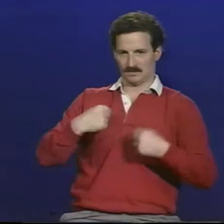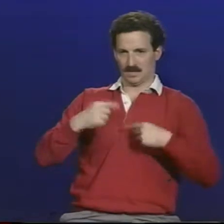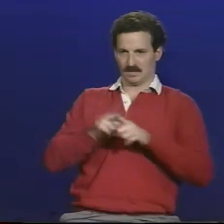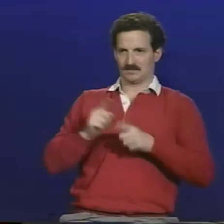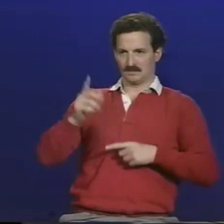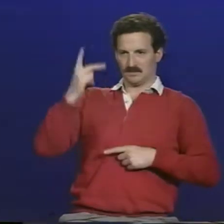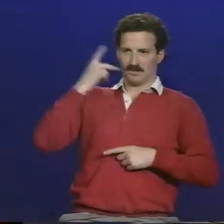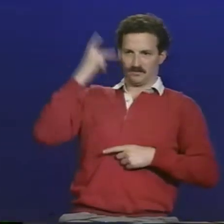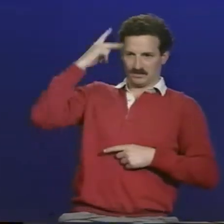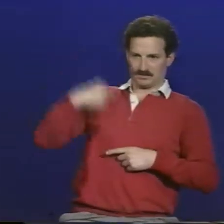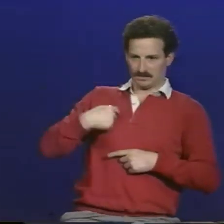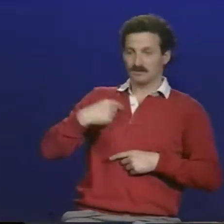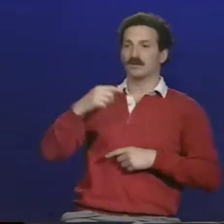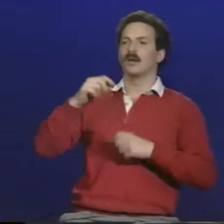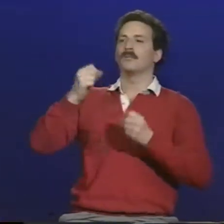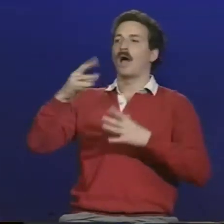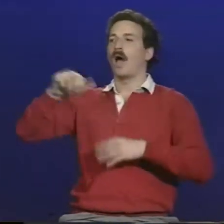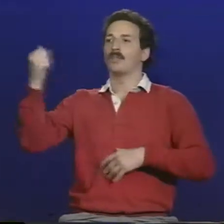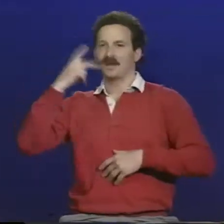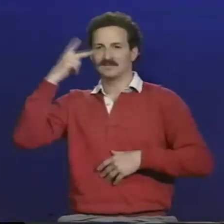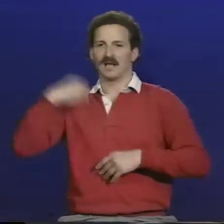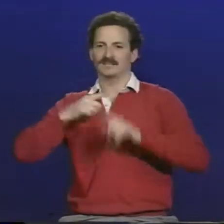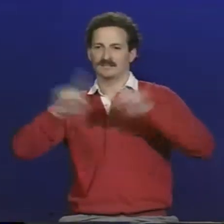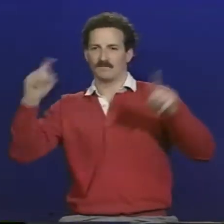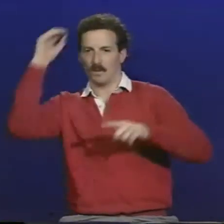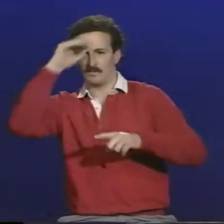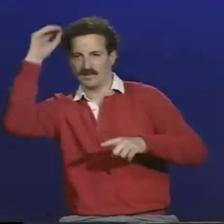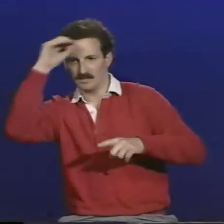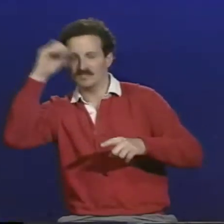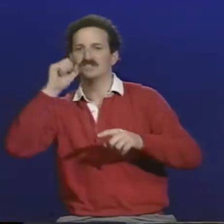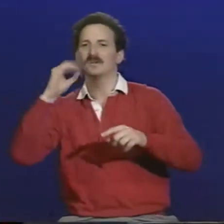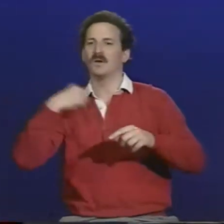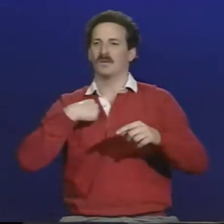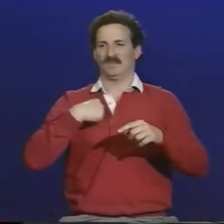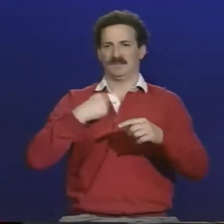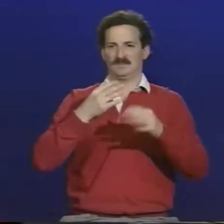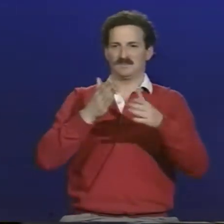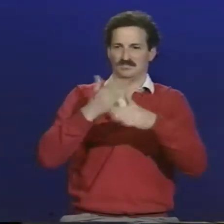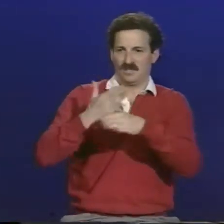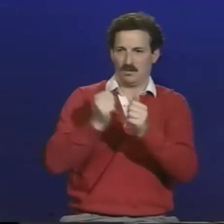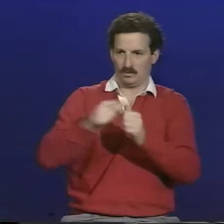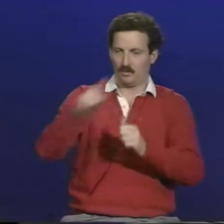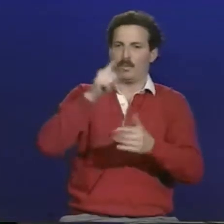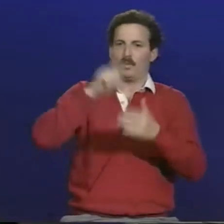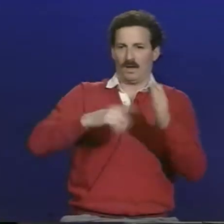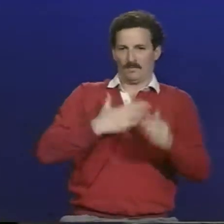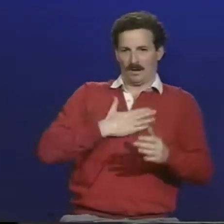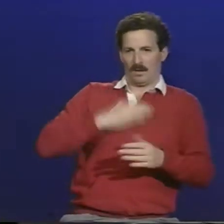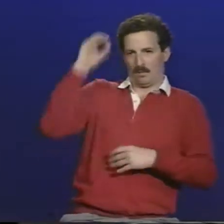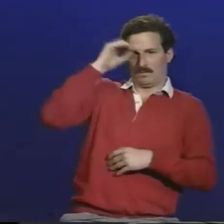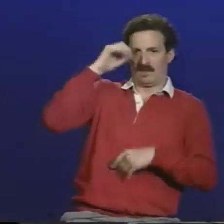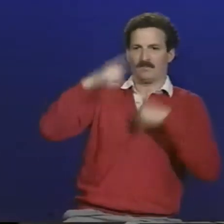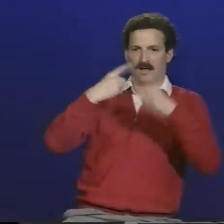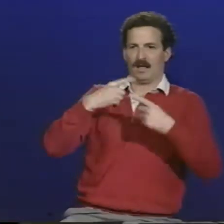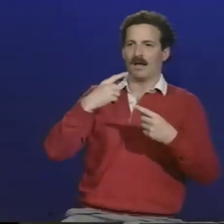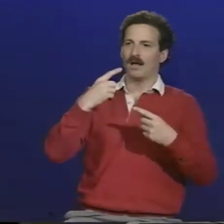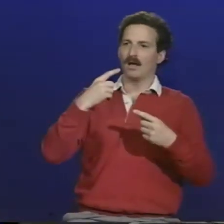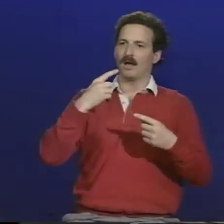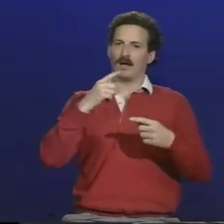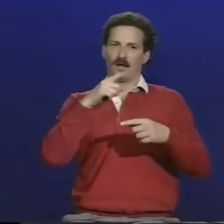parents. I'm telling you how I feel as a parent. And I recognize that there are other parents who have different opinions. So I'm only going to be sharing with you,